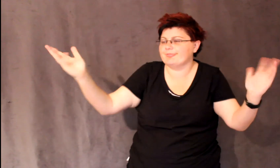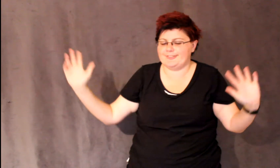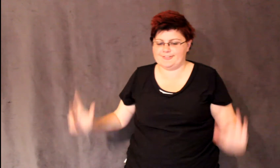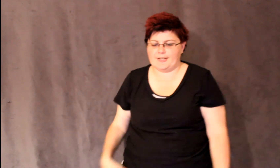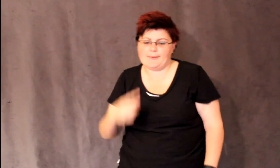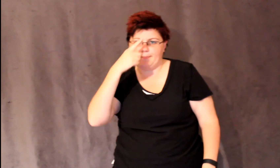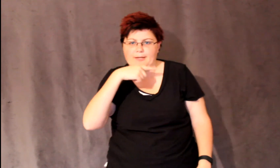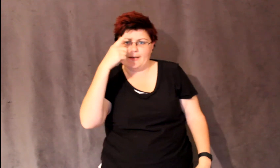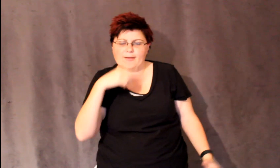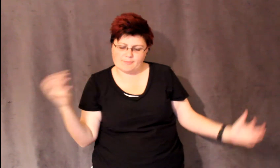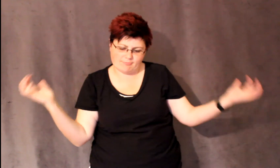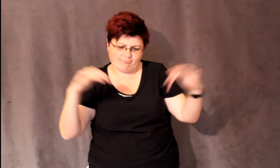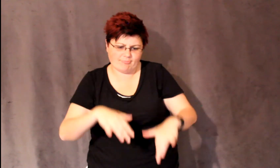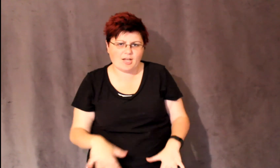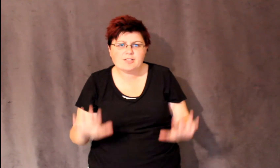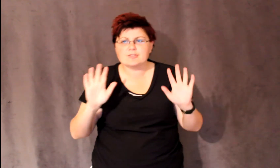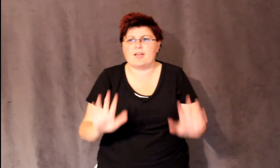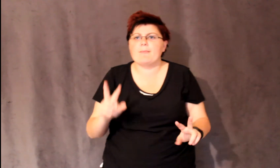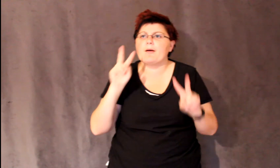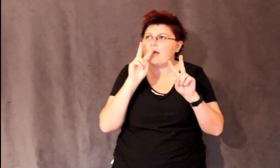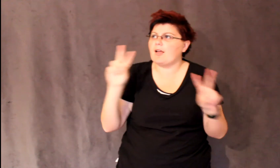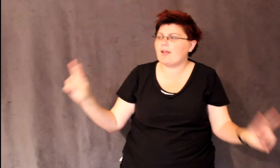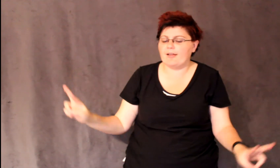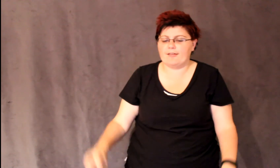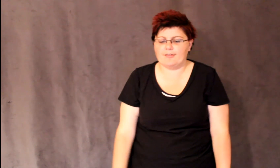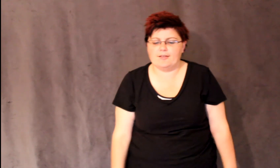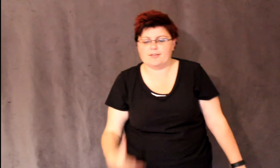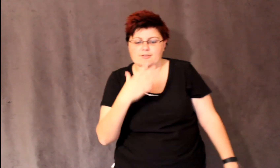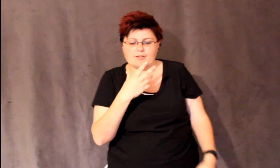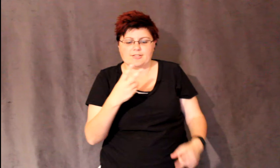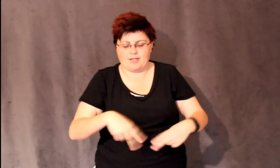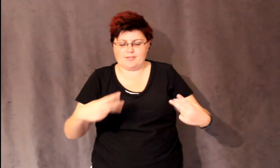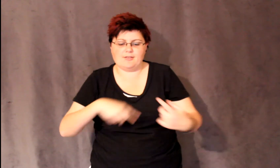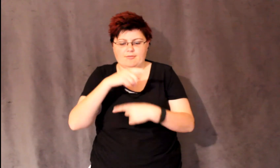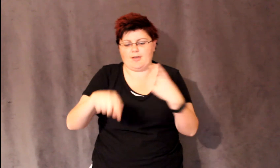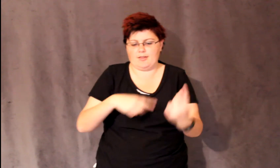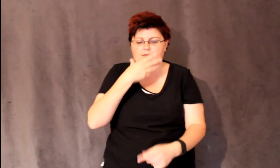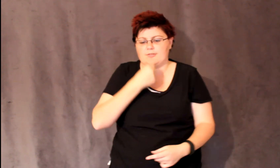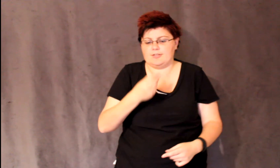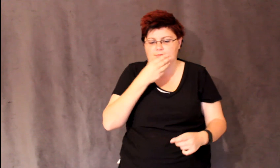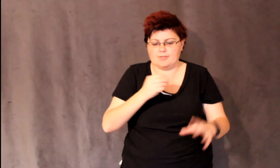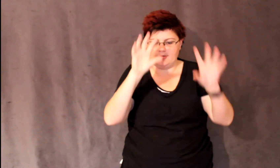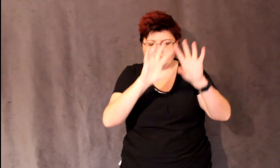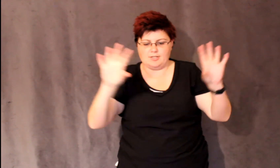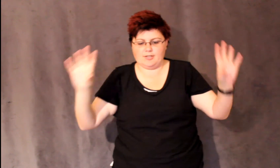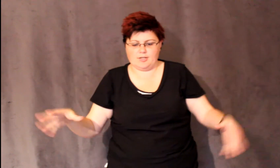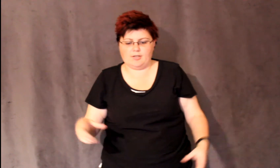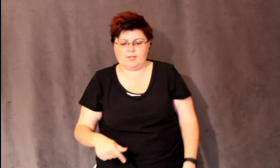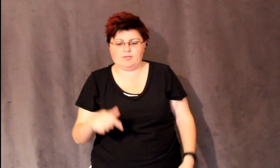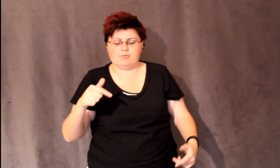To be continued... Rockin' around the Christmas tree Let the Christmas